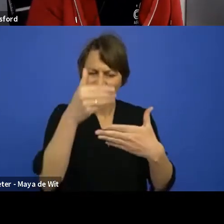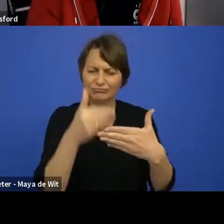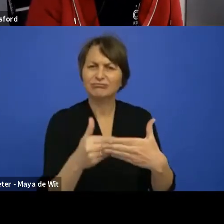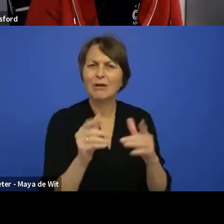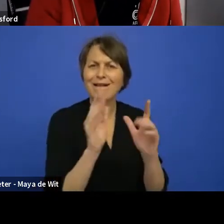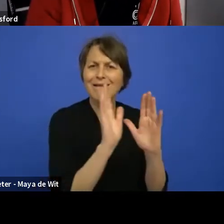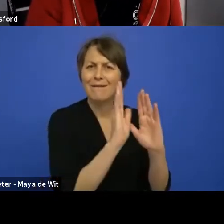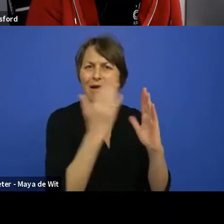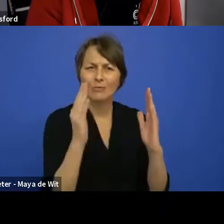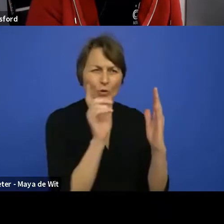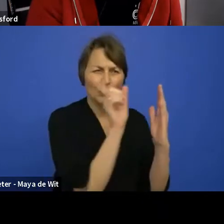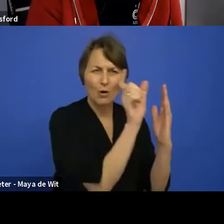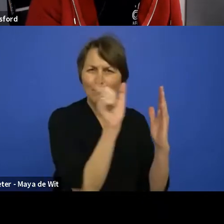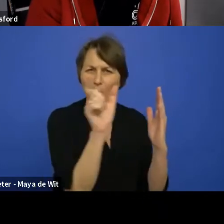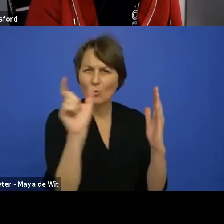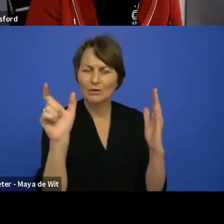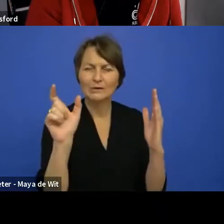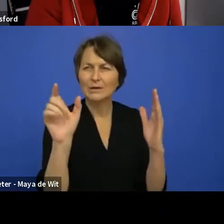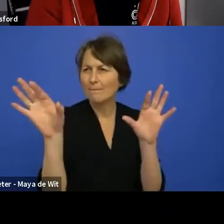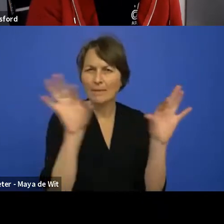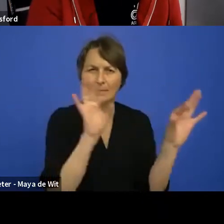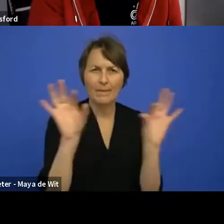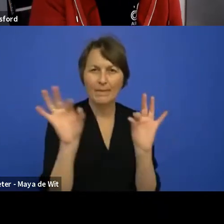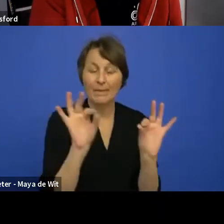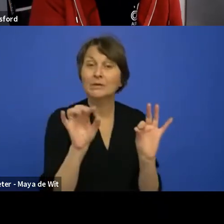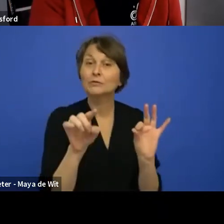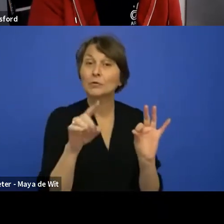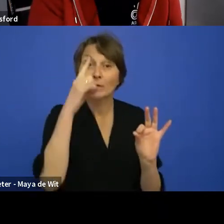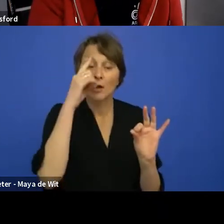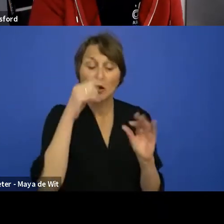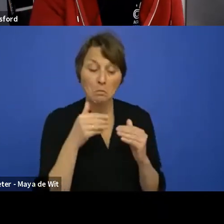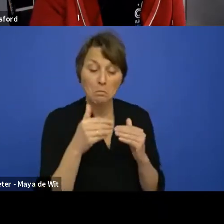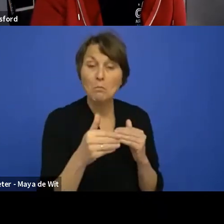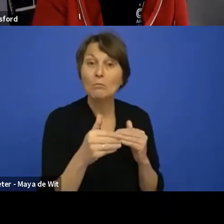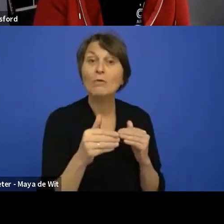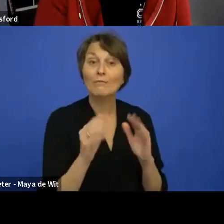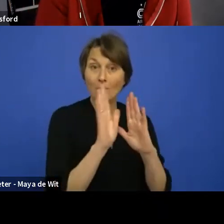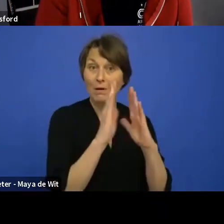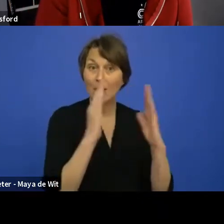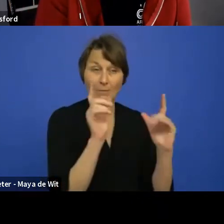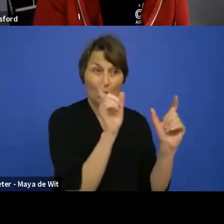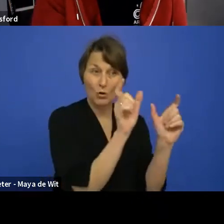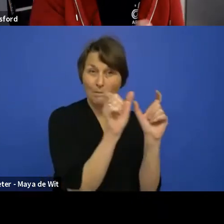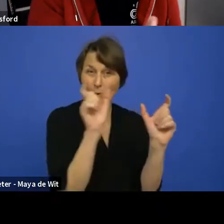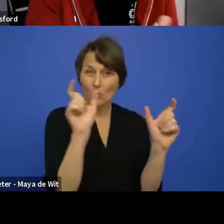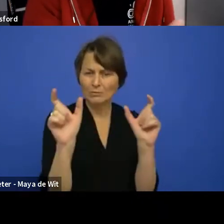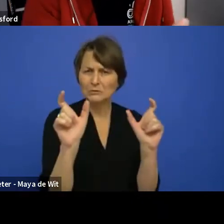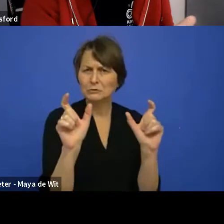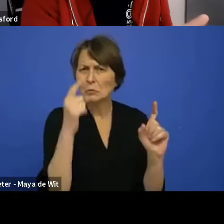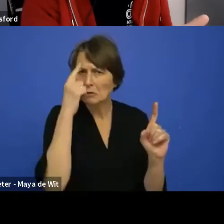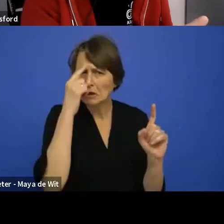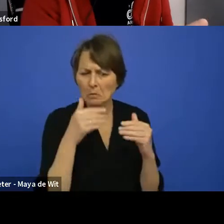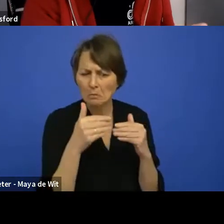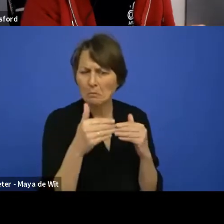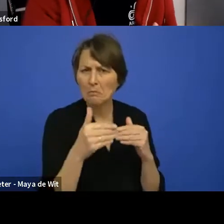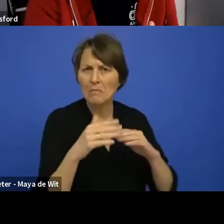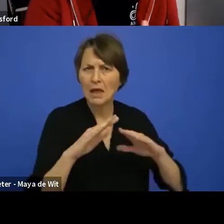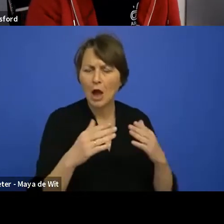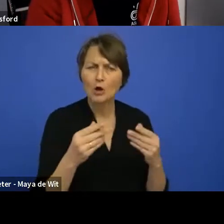you tell us, uh, what we can expect from the, from the components library and also what other considerations are being made around the idea of